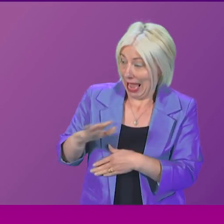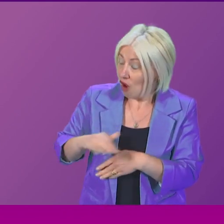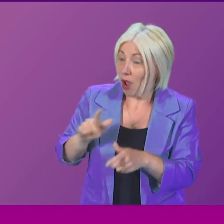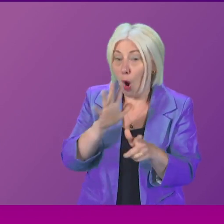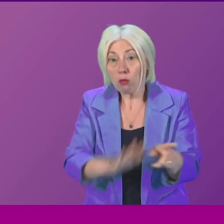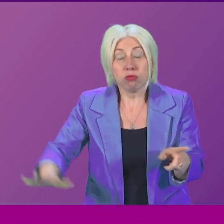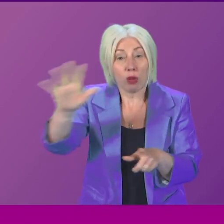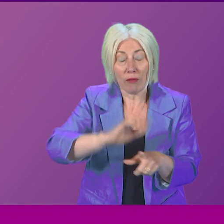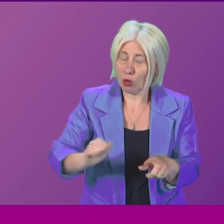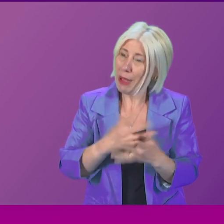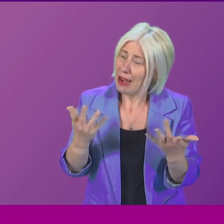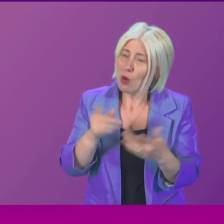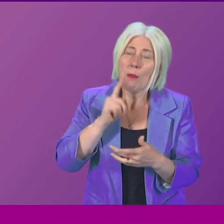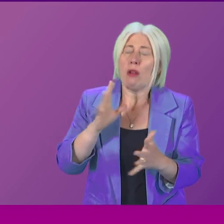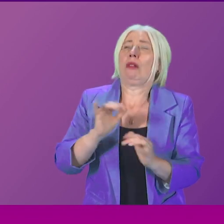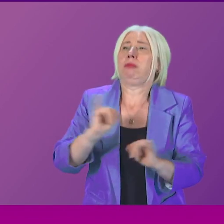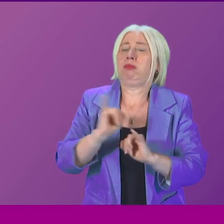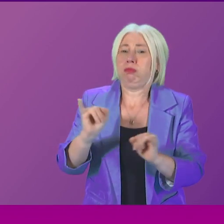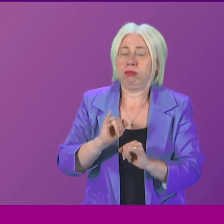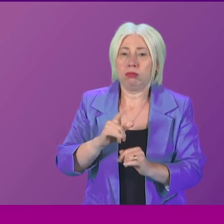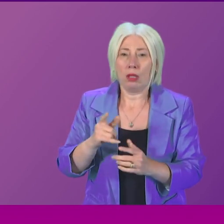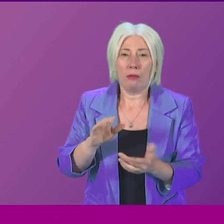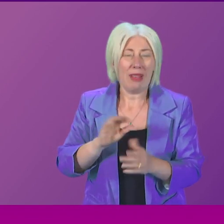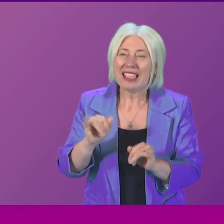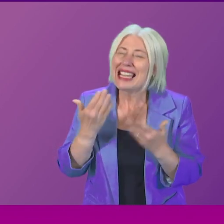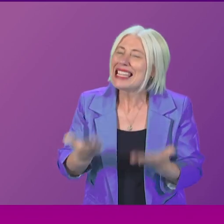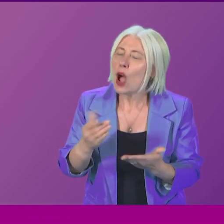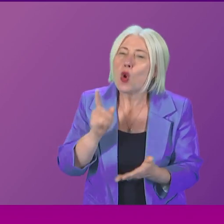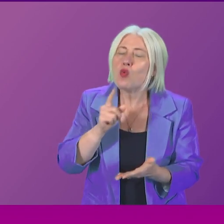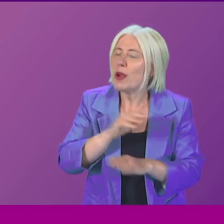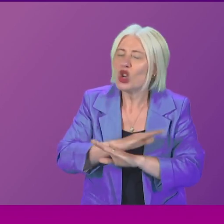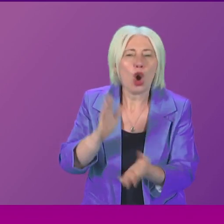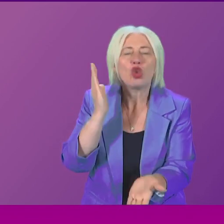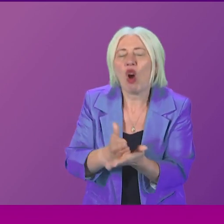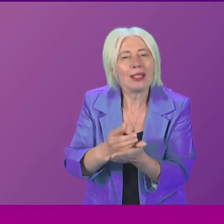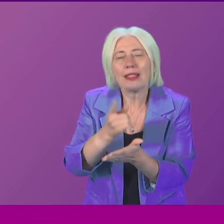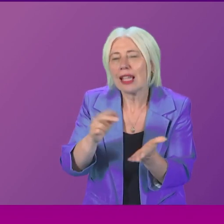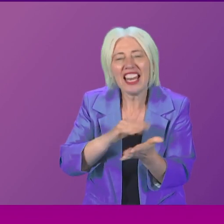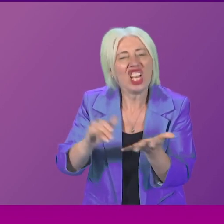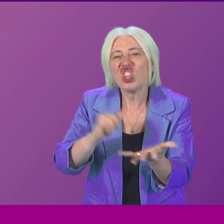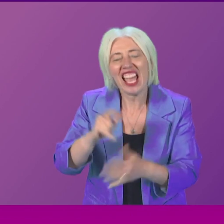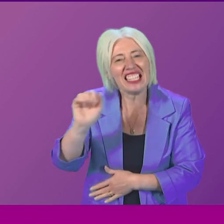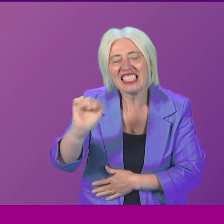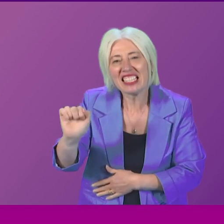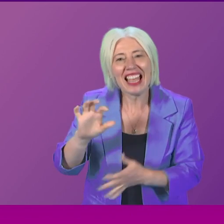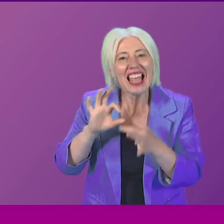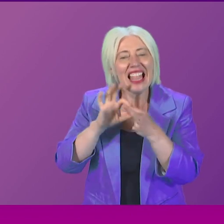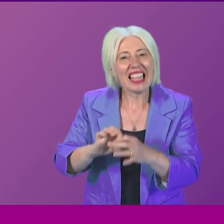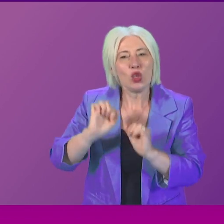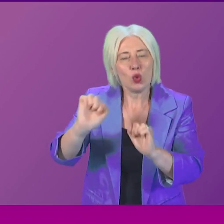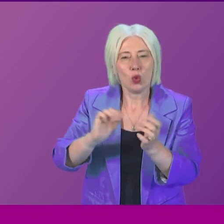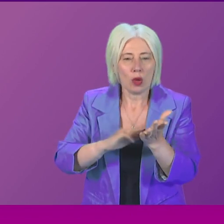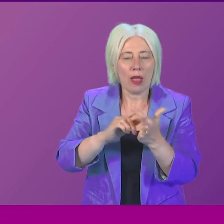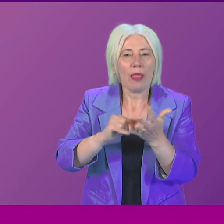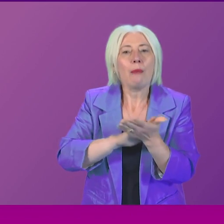are facing at present, but also because of the lack of trust many women actually have had in the NHS, particularly with regards to mesh services.